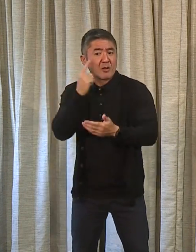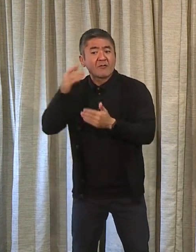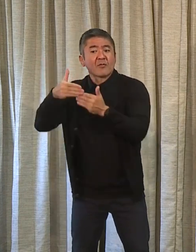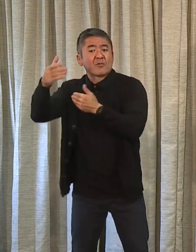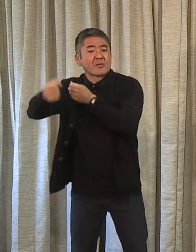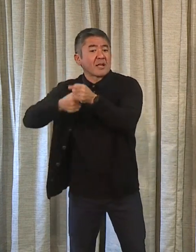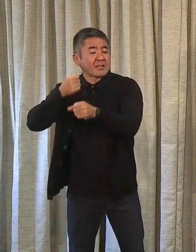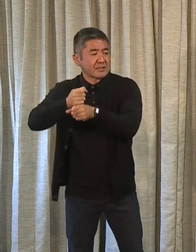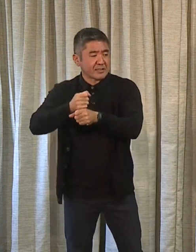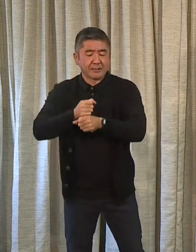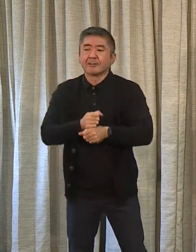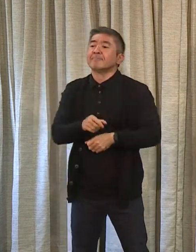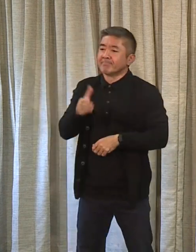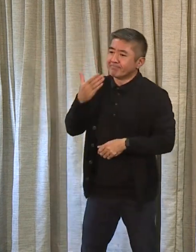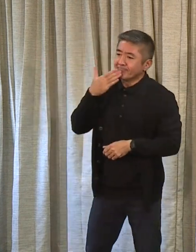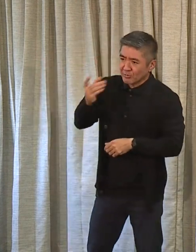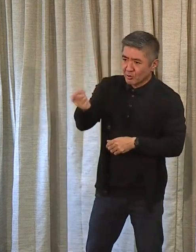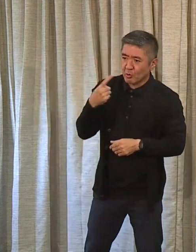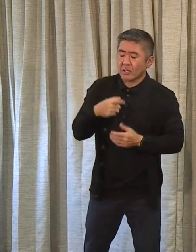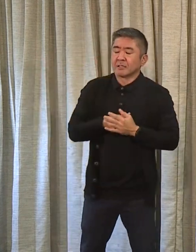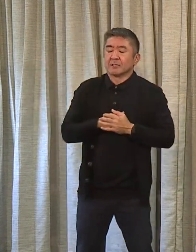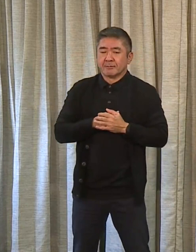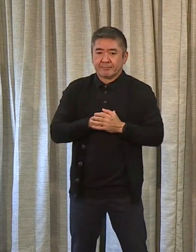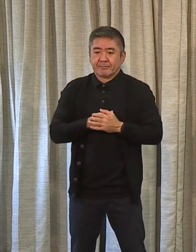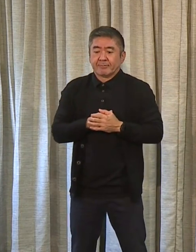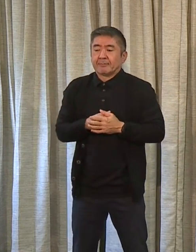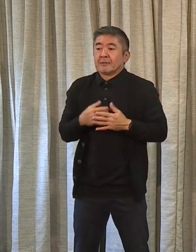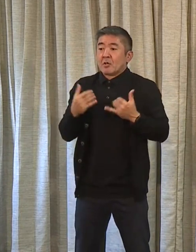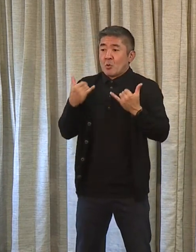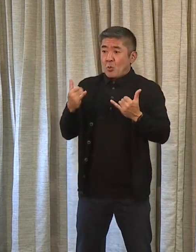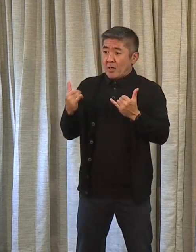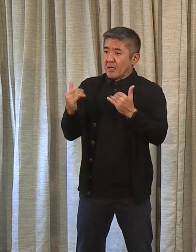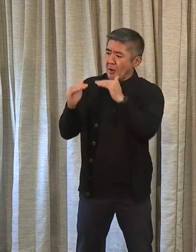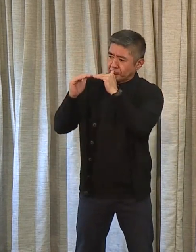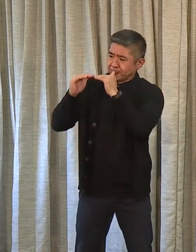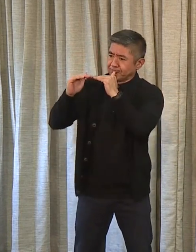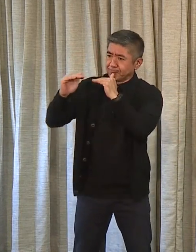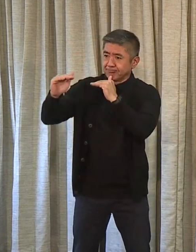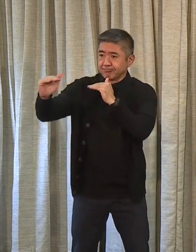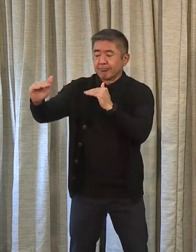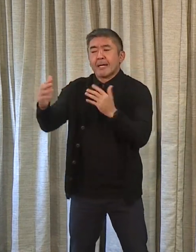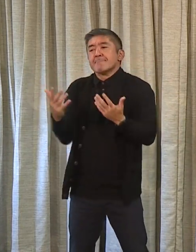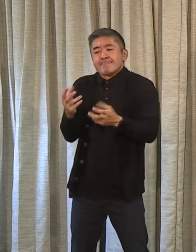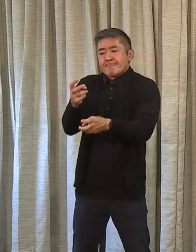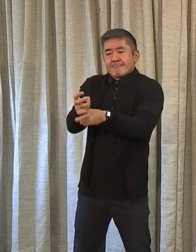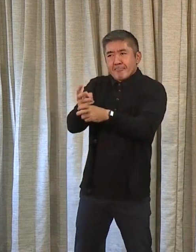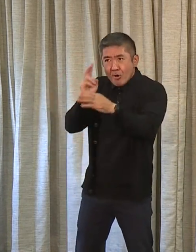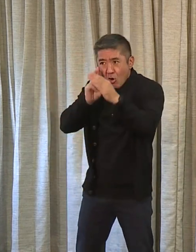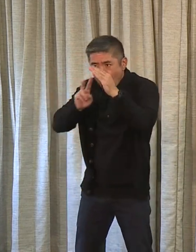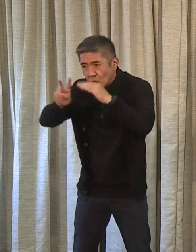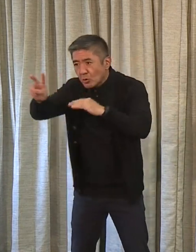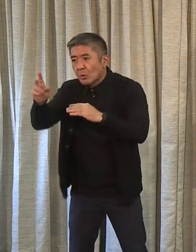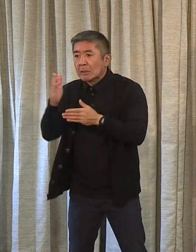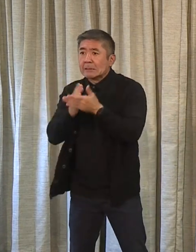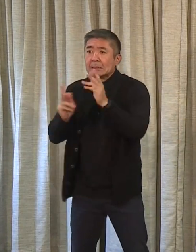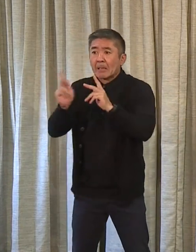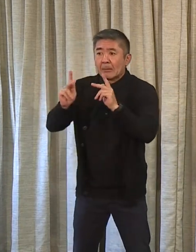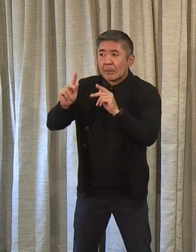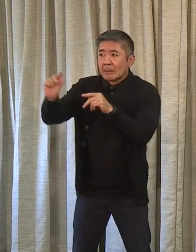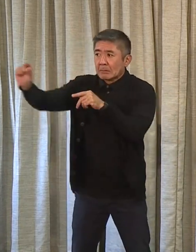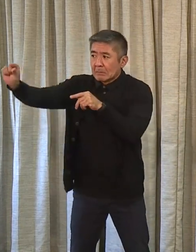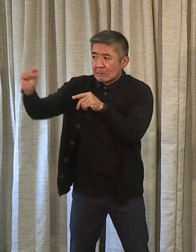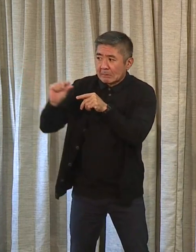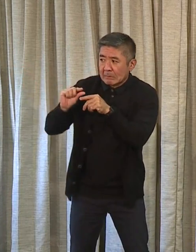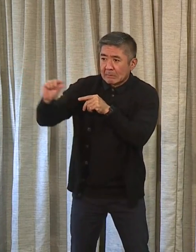good question. You know, right now, we're holding steady. It's kind of hard to predict. People are on installment plans and paying their